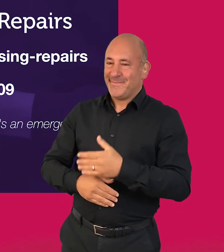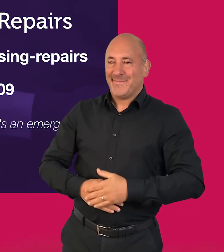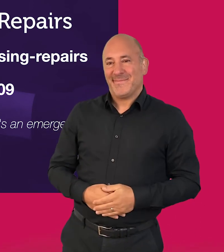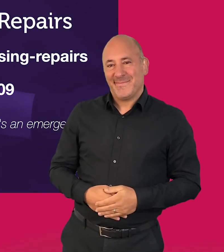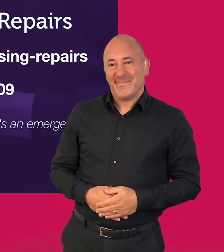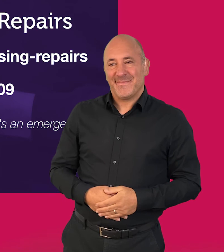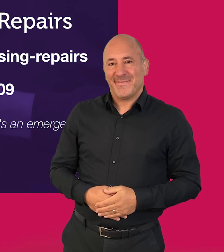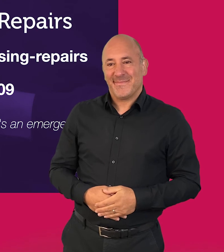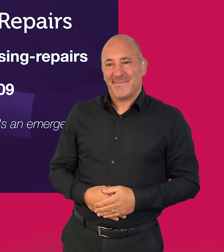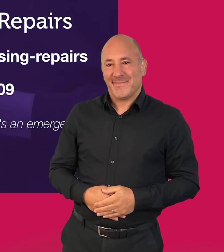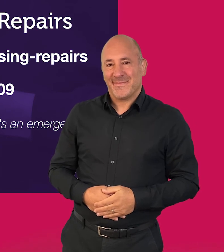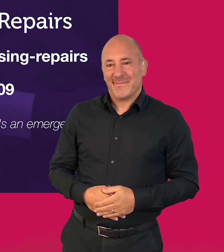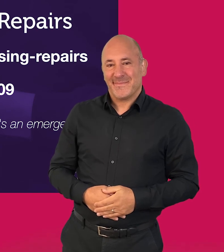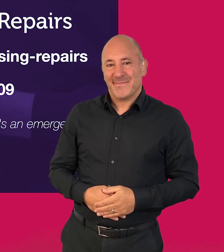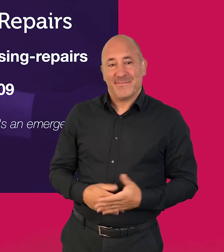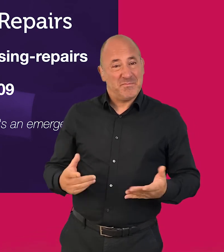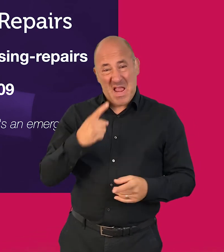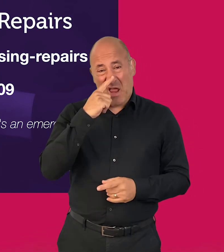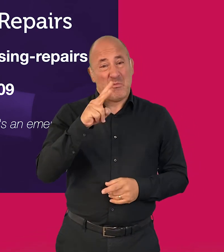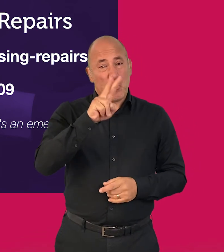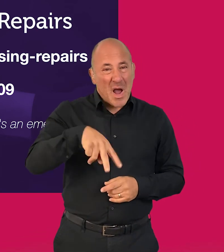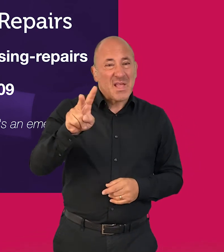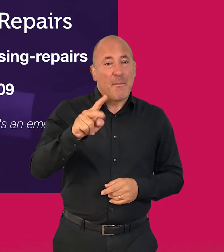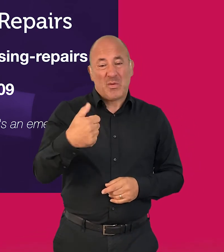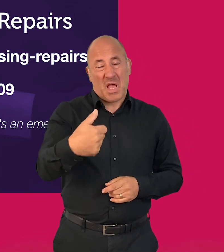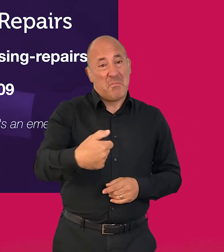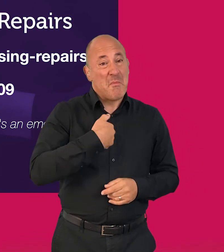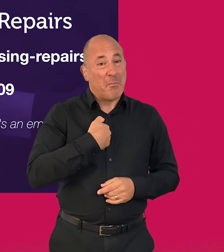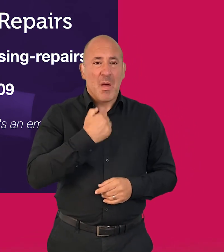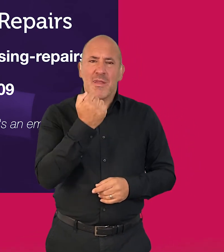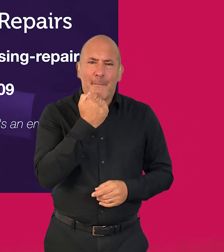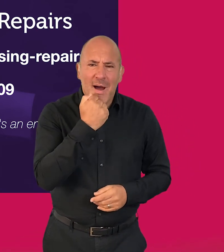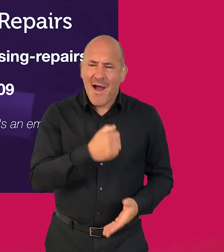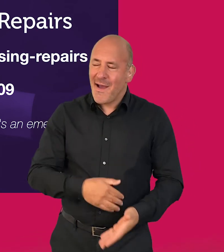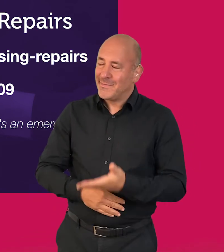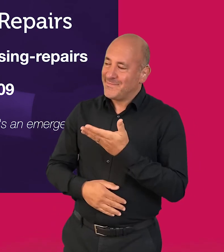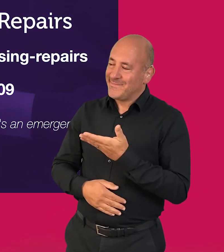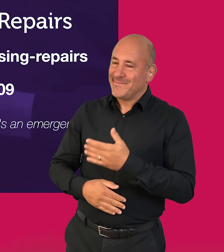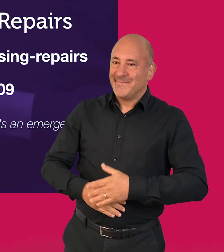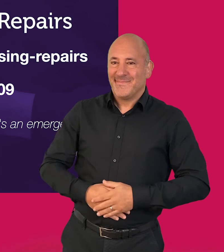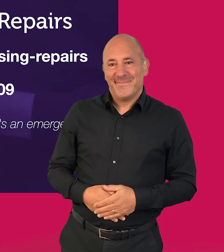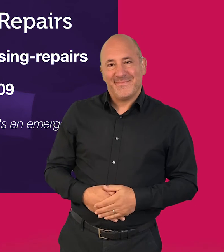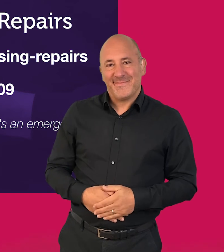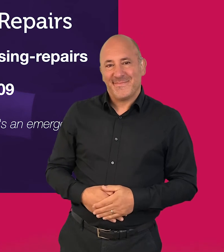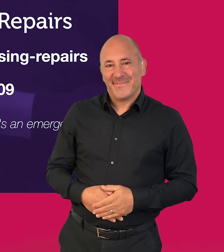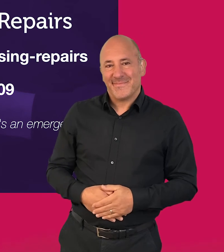hyphen repairs or by WhatsApp or text message on 07360 277